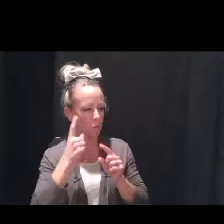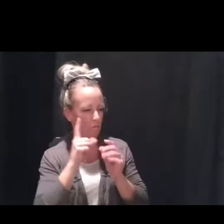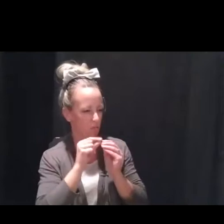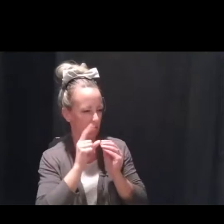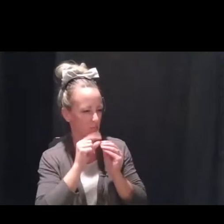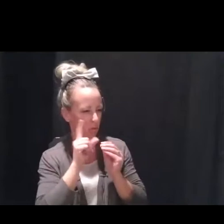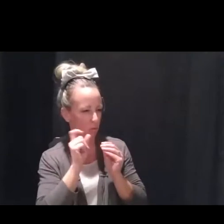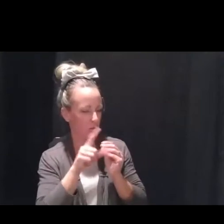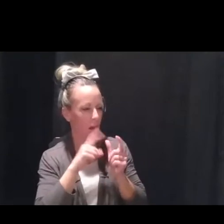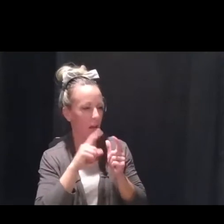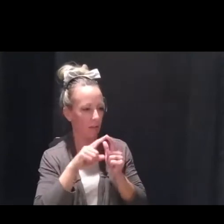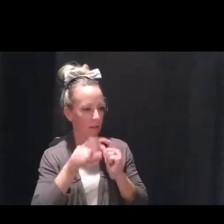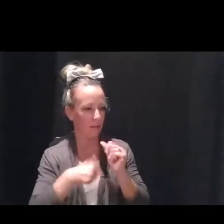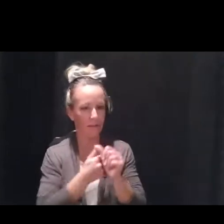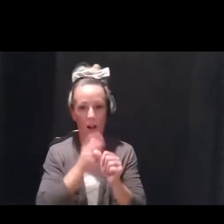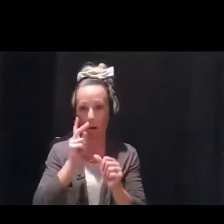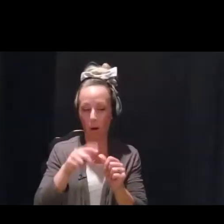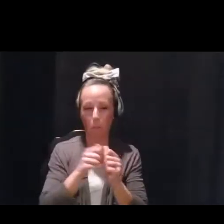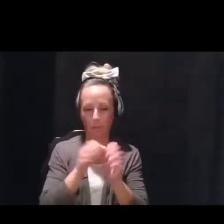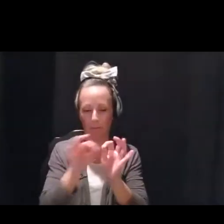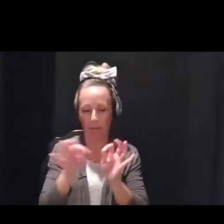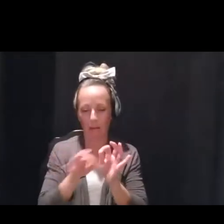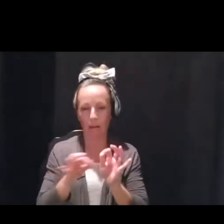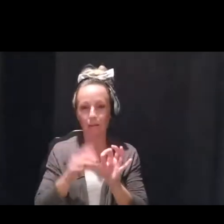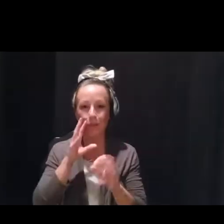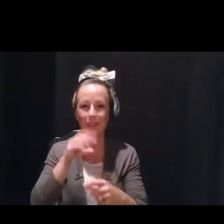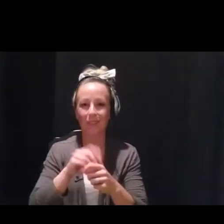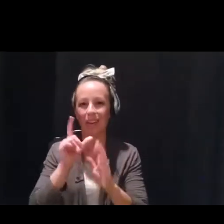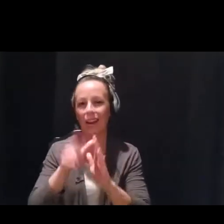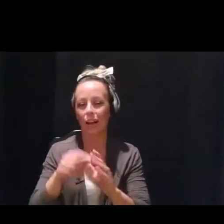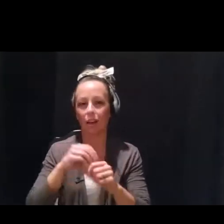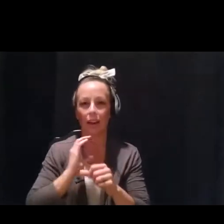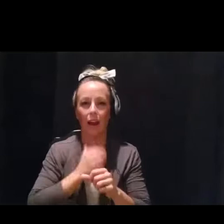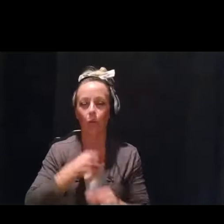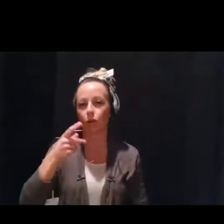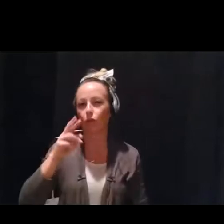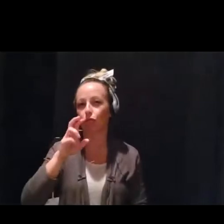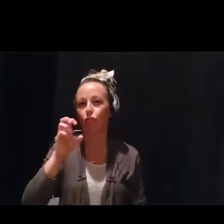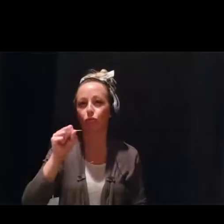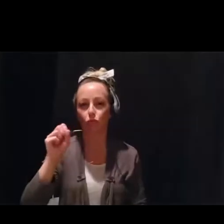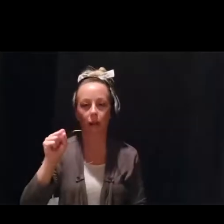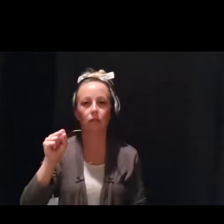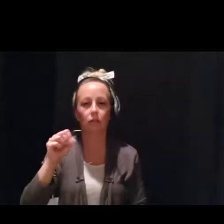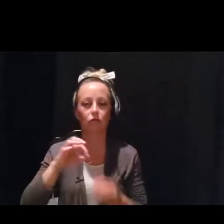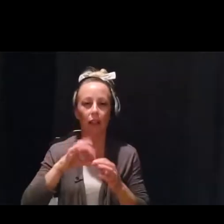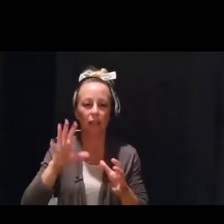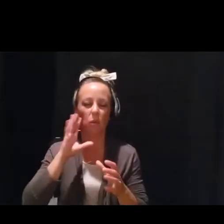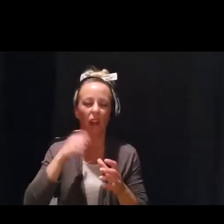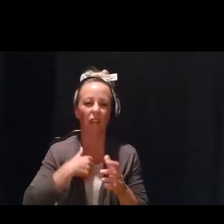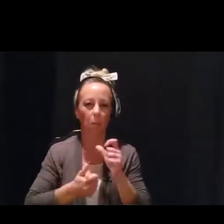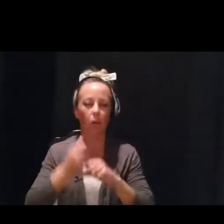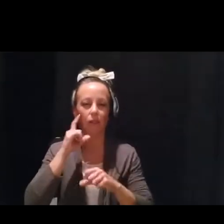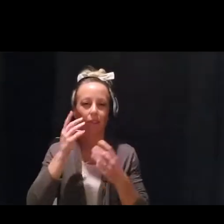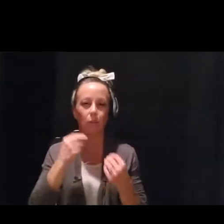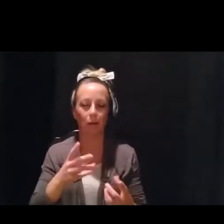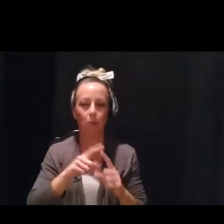links, which maybe we can work with you to include later on in our press release, which will have most of this information, but we'll also connect